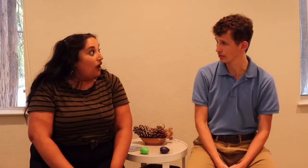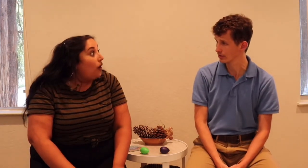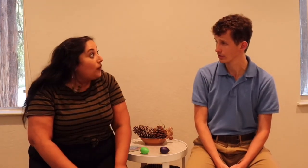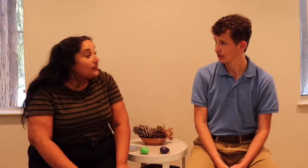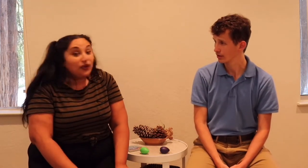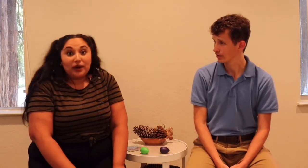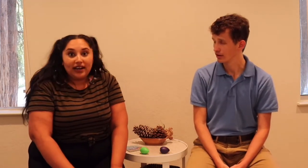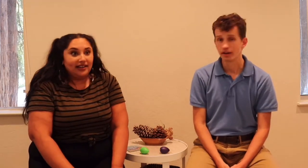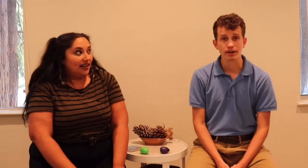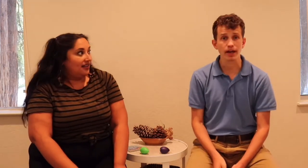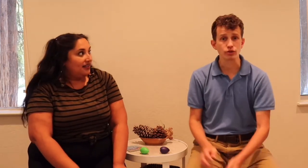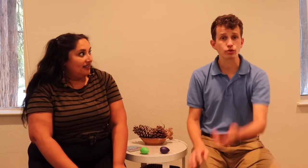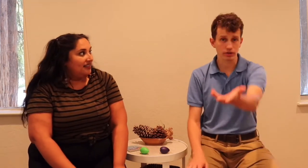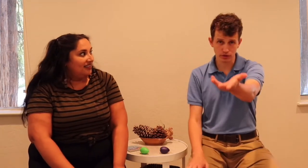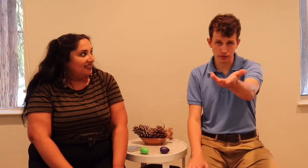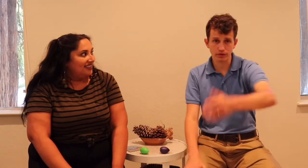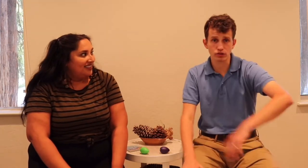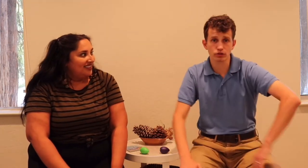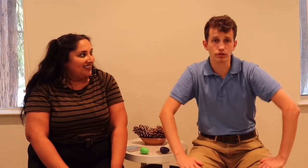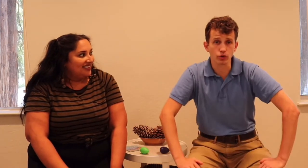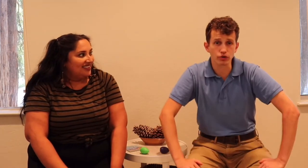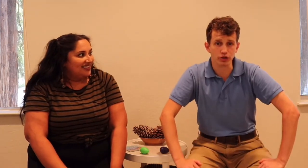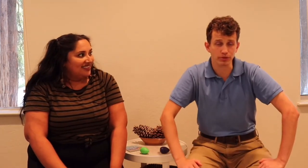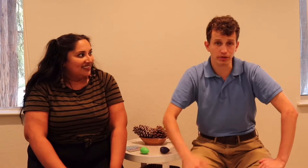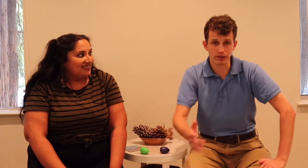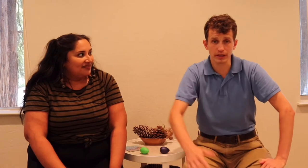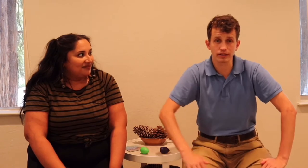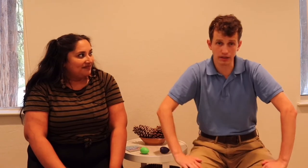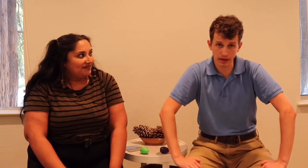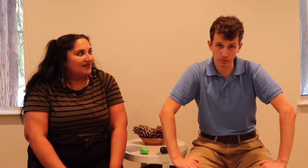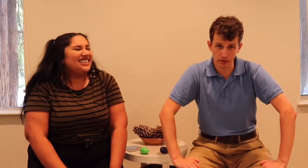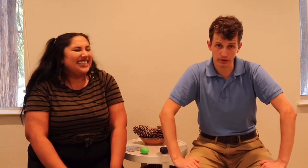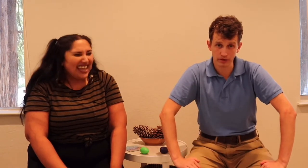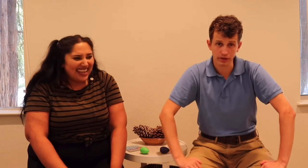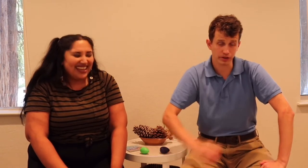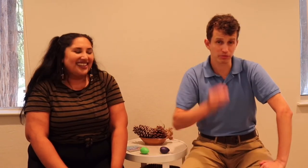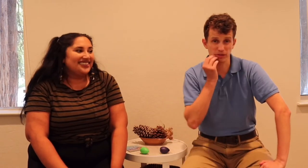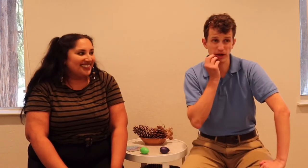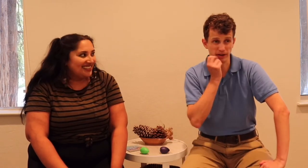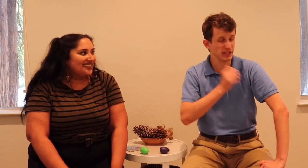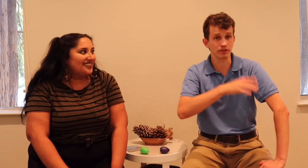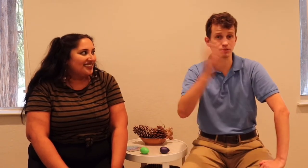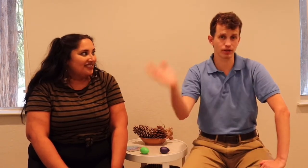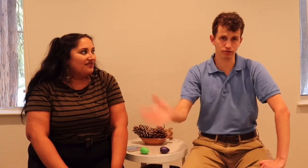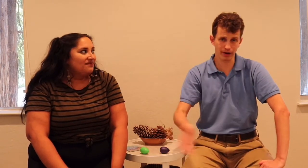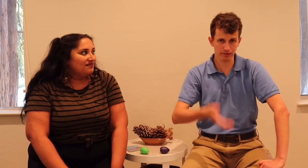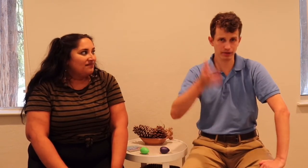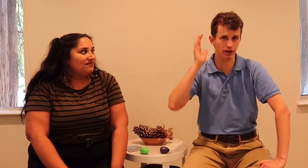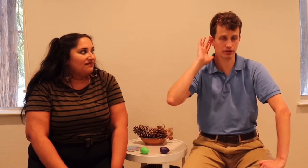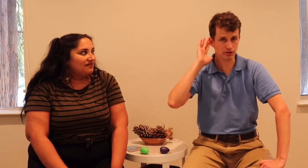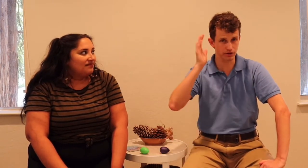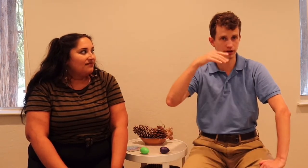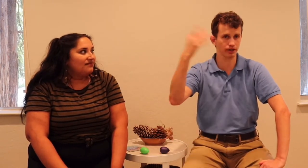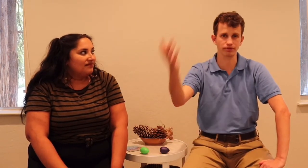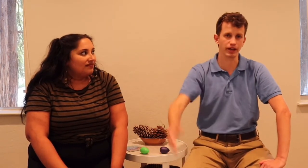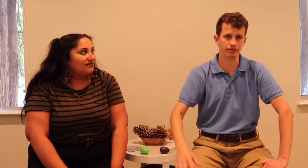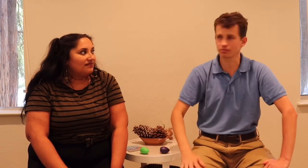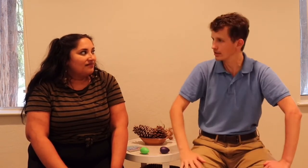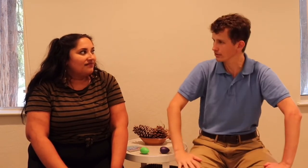Oh, that's a great idea. Yeah, because if you give the children ownership, you know, they like it a lot more. Yes. It could be about anything besides a rabbit, not the ear, not a fly. could be anything.